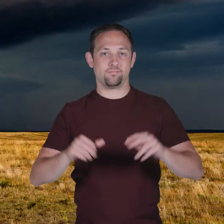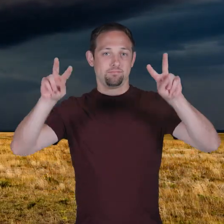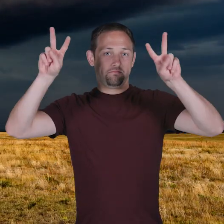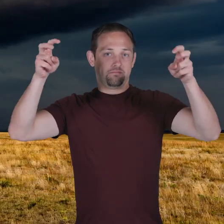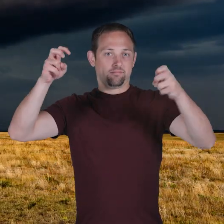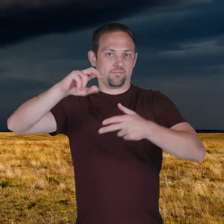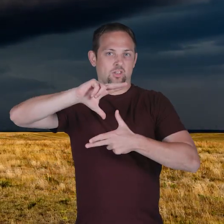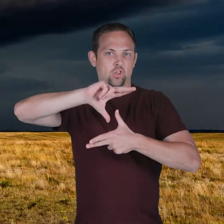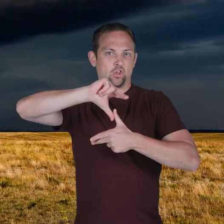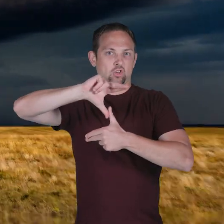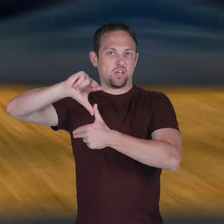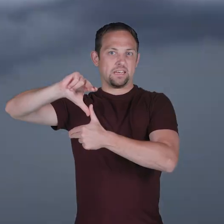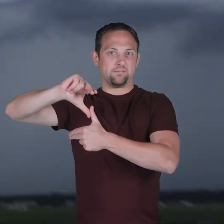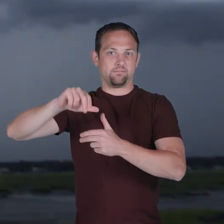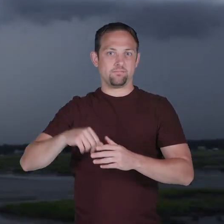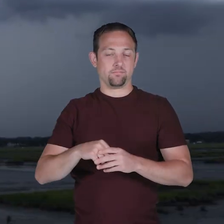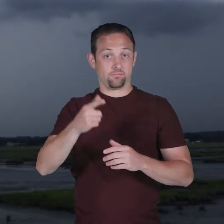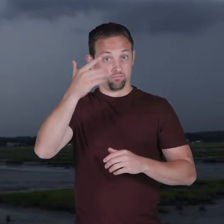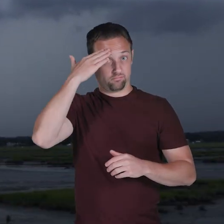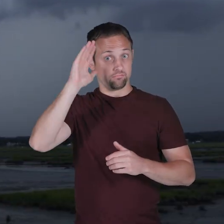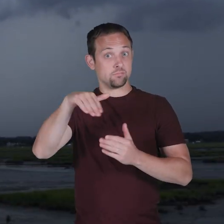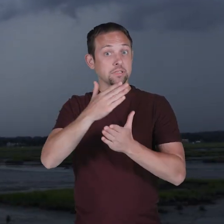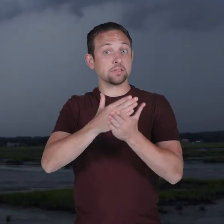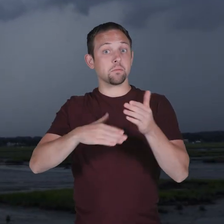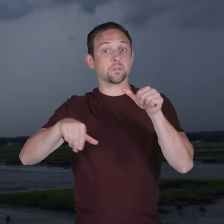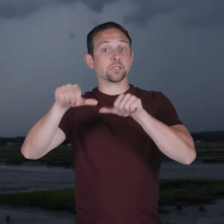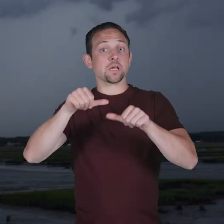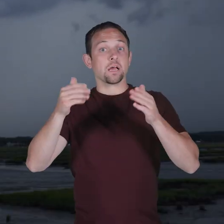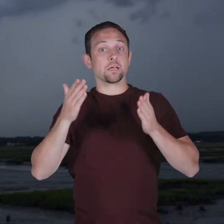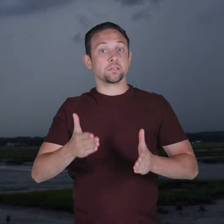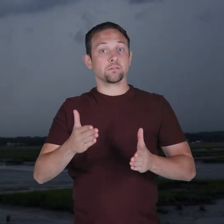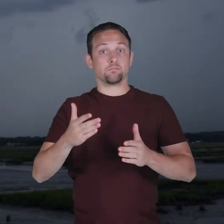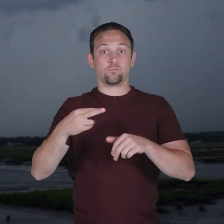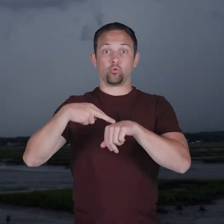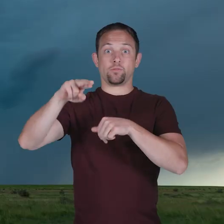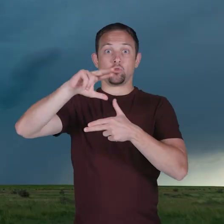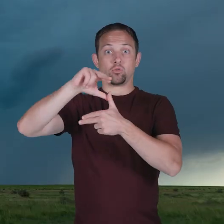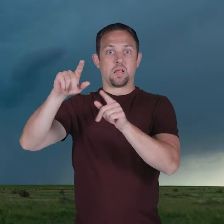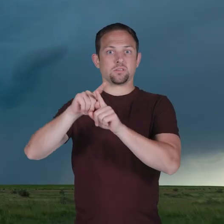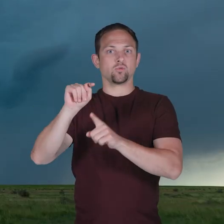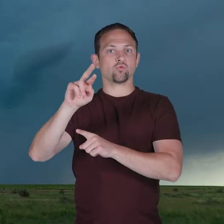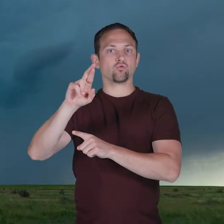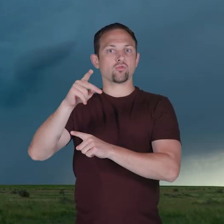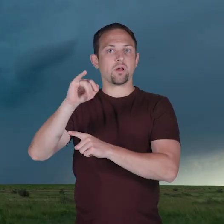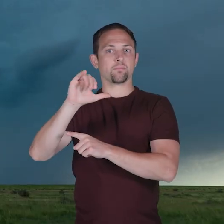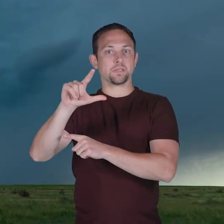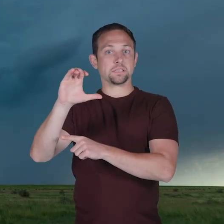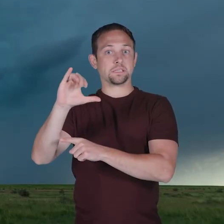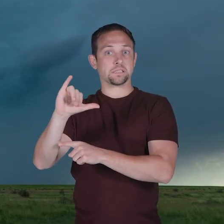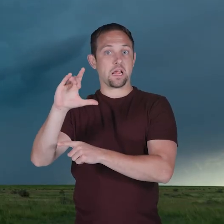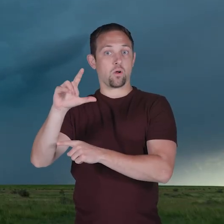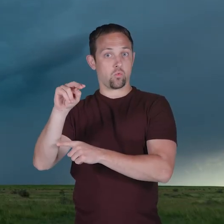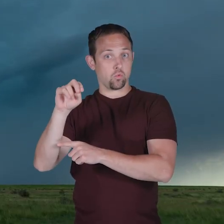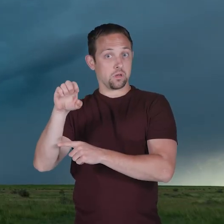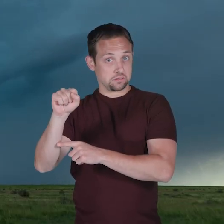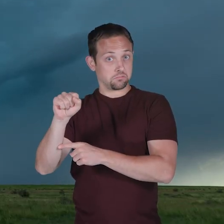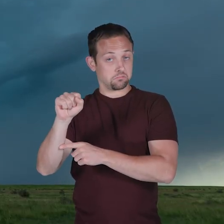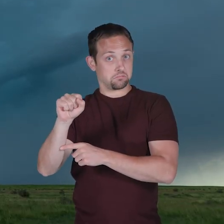Hurricanes. Did you know that some scientists refer to hurricanes as tropical cyclones?